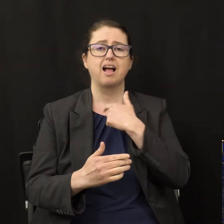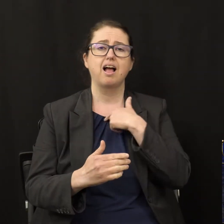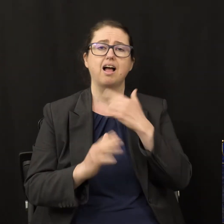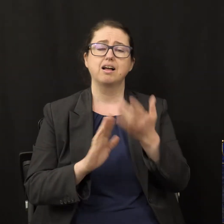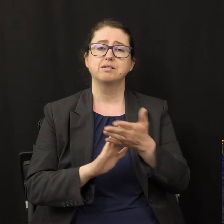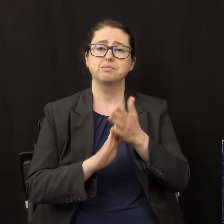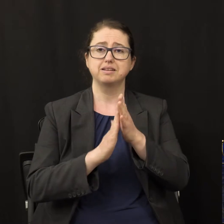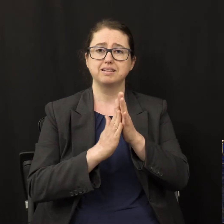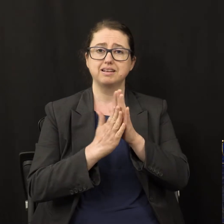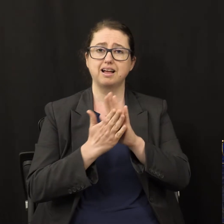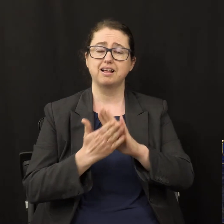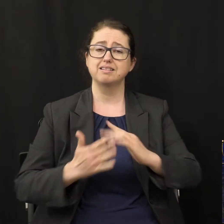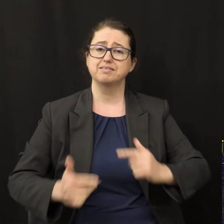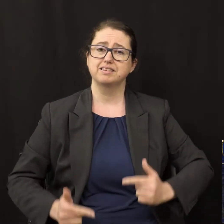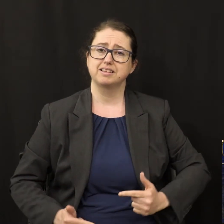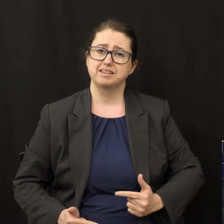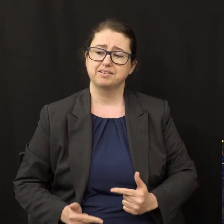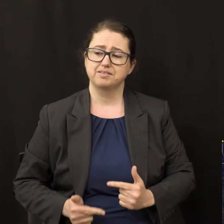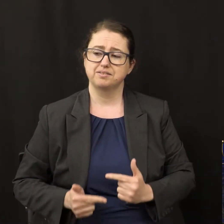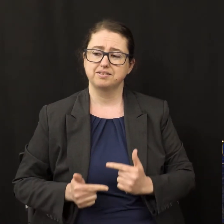I'll be a living,